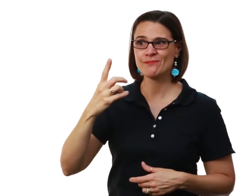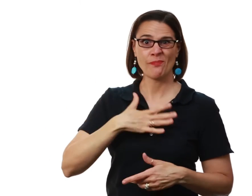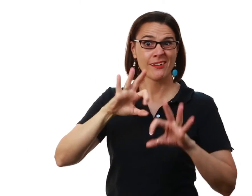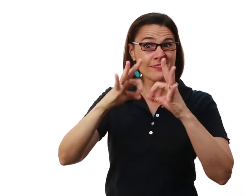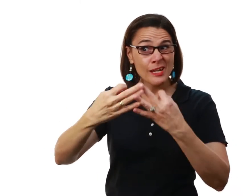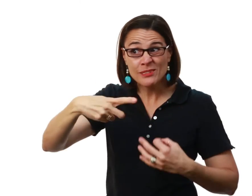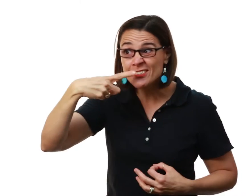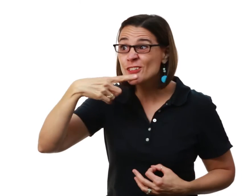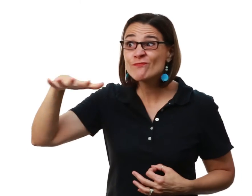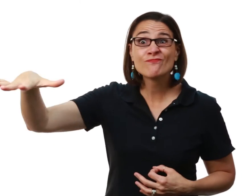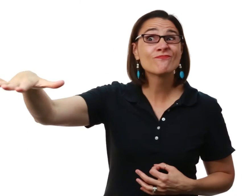my family is hearing